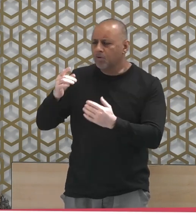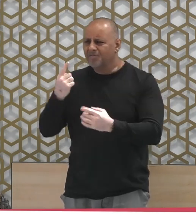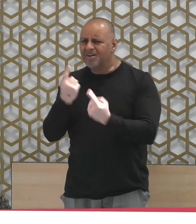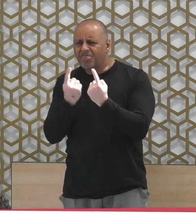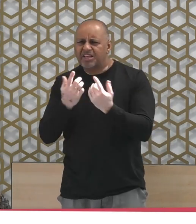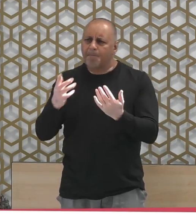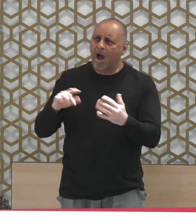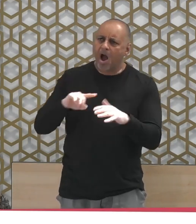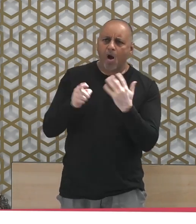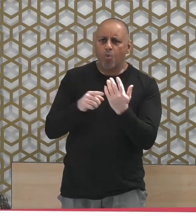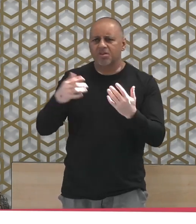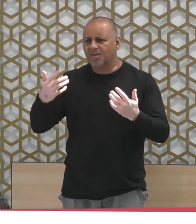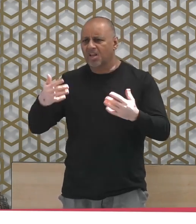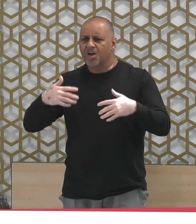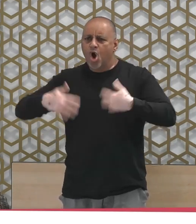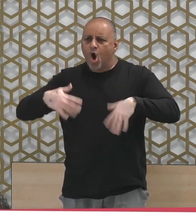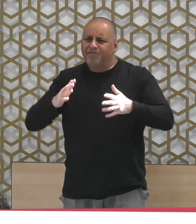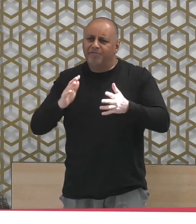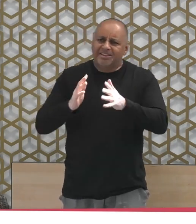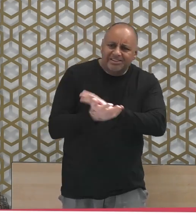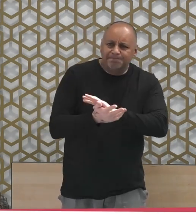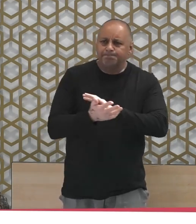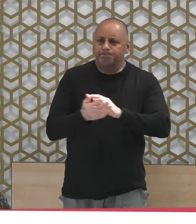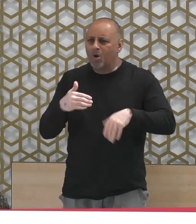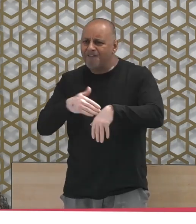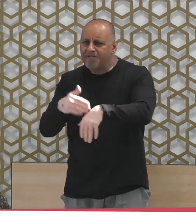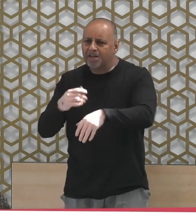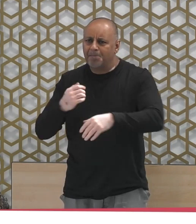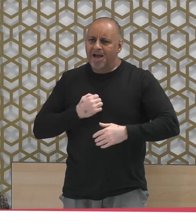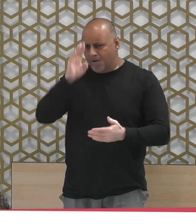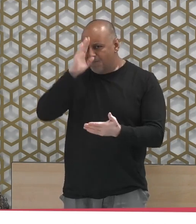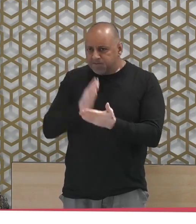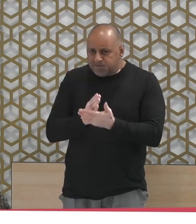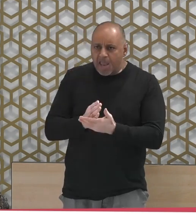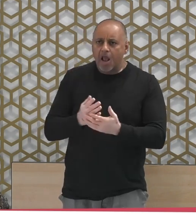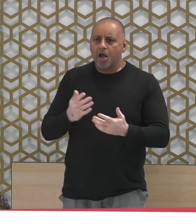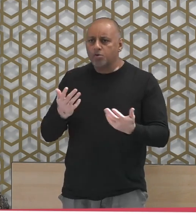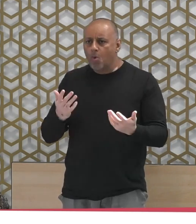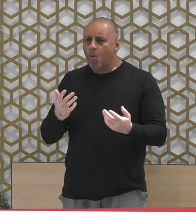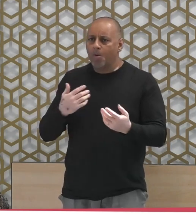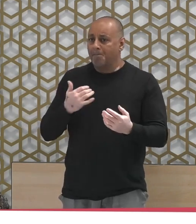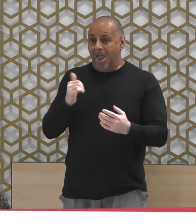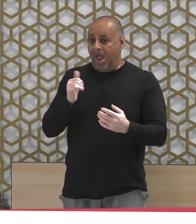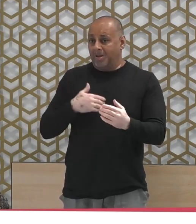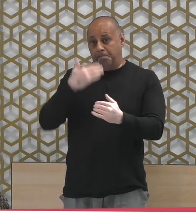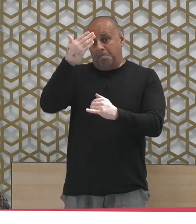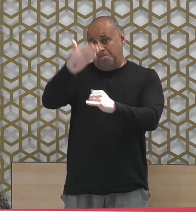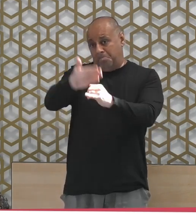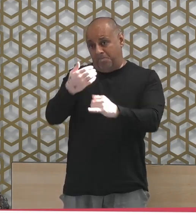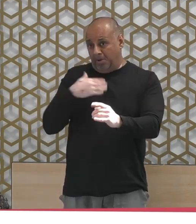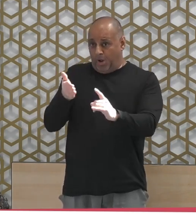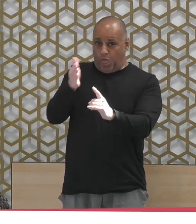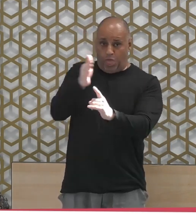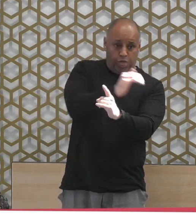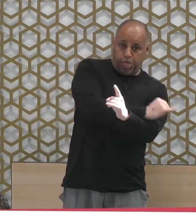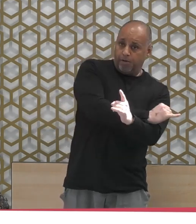to one's deen. In fear that you may live amongst it. And that it may then impact you. So the vast